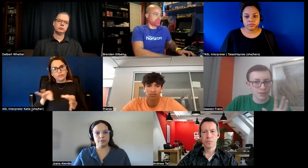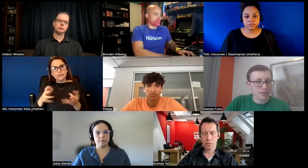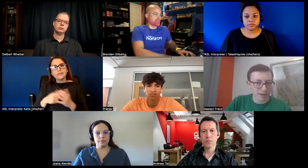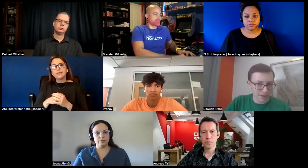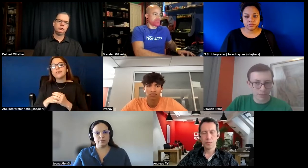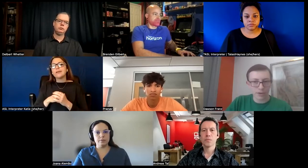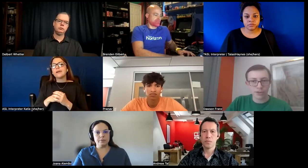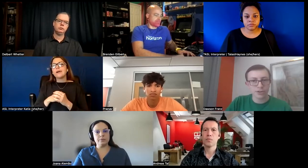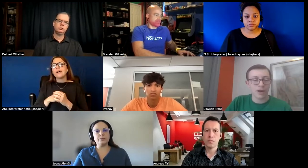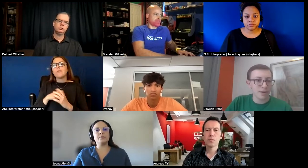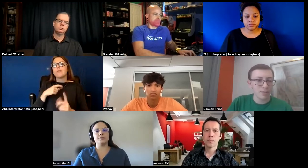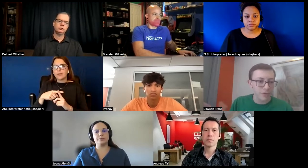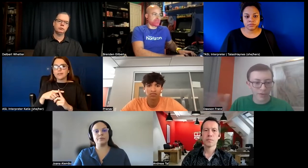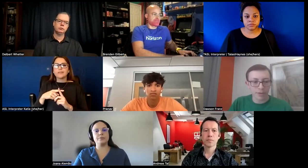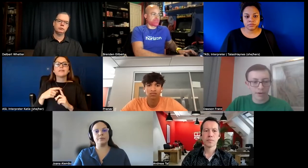sign language um within the player